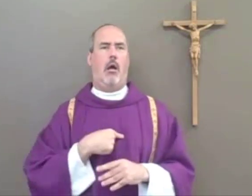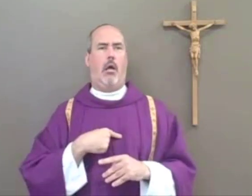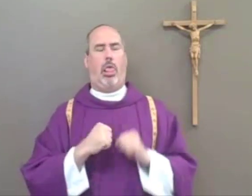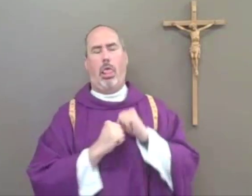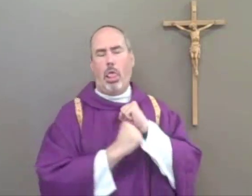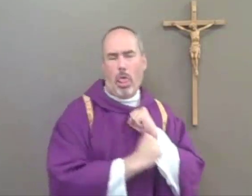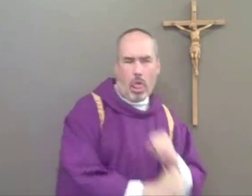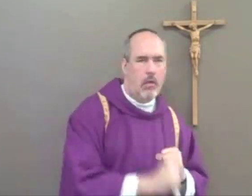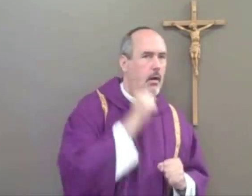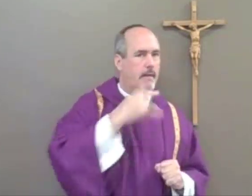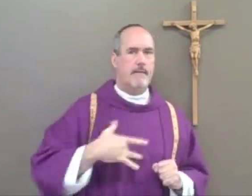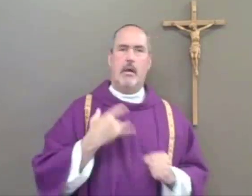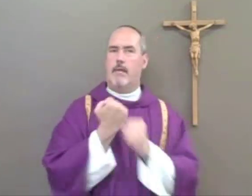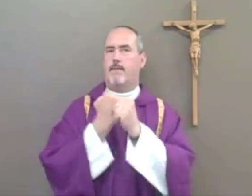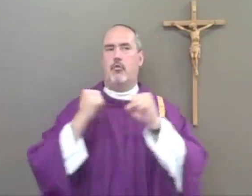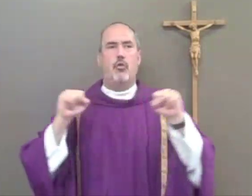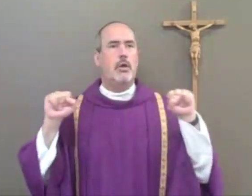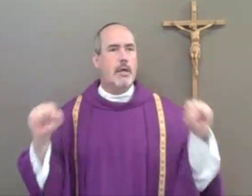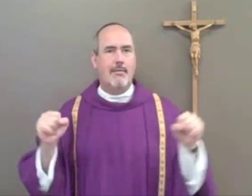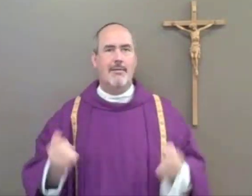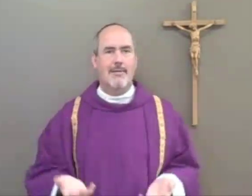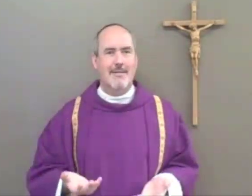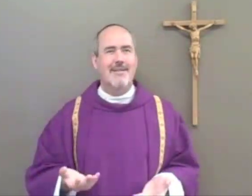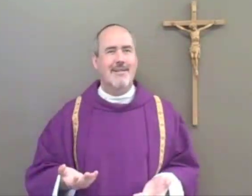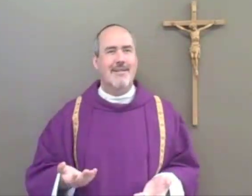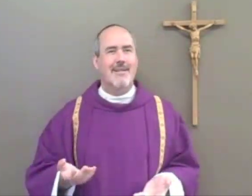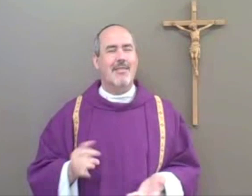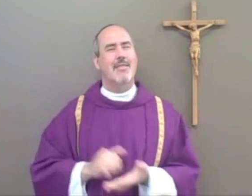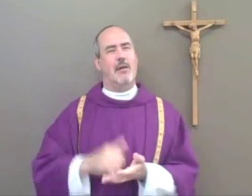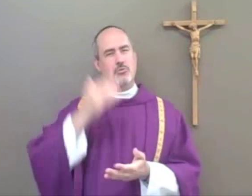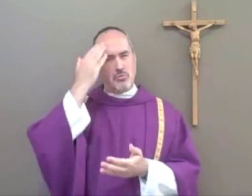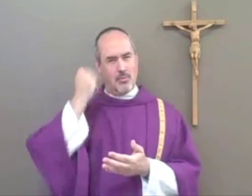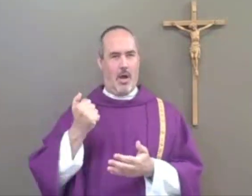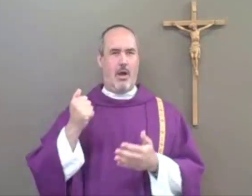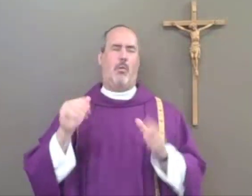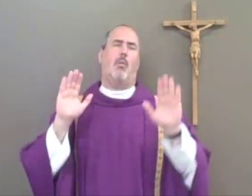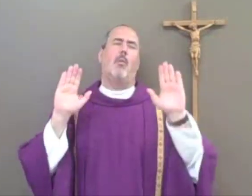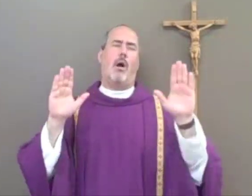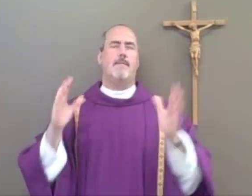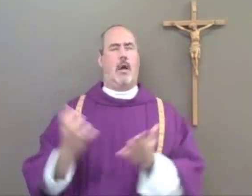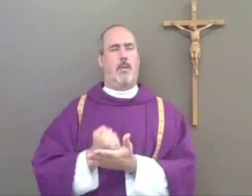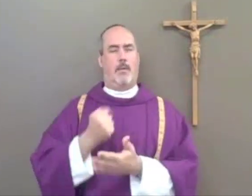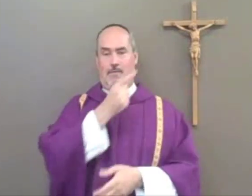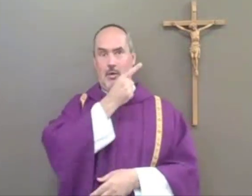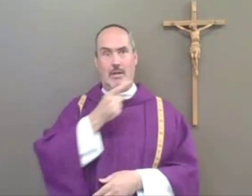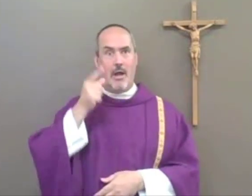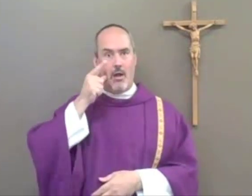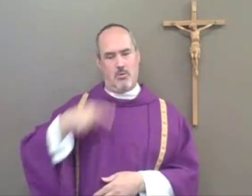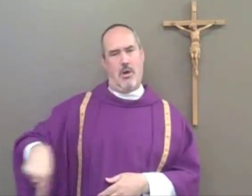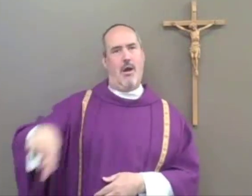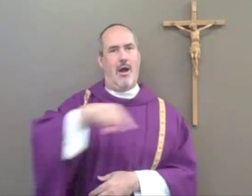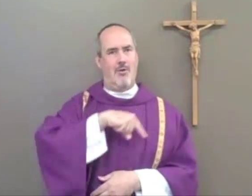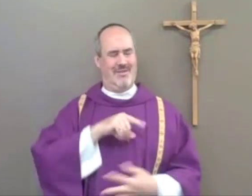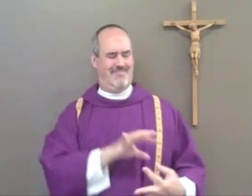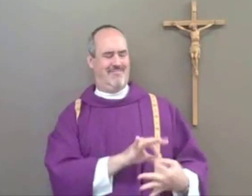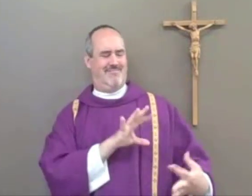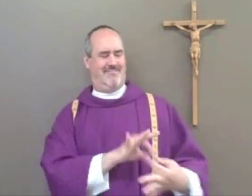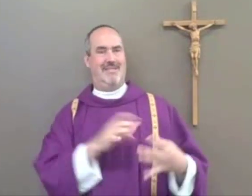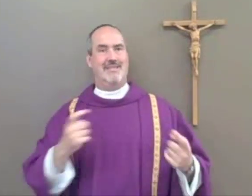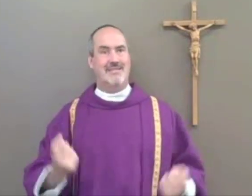Sin always wants to drag us down, and we're never free from it. That's why this is a wonderful opportunity for